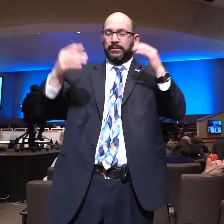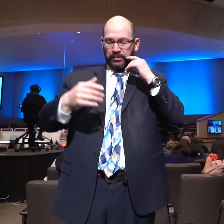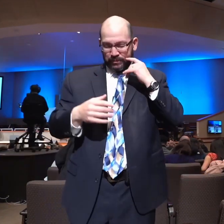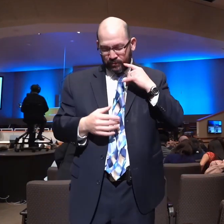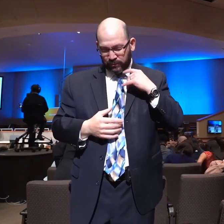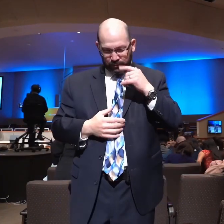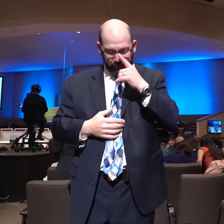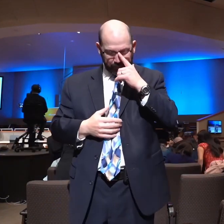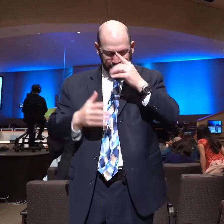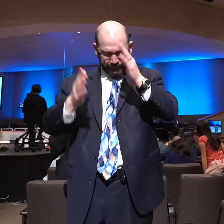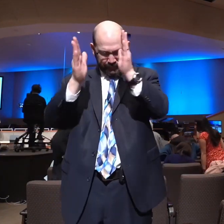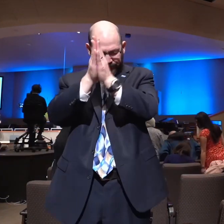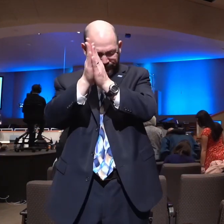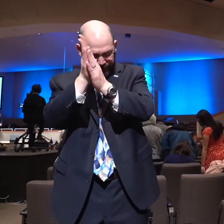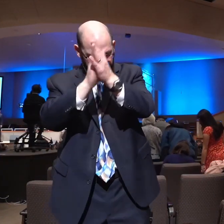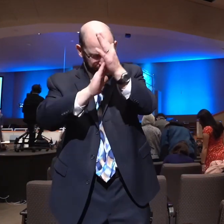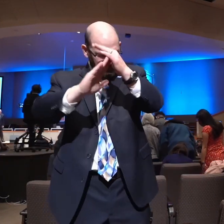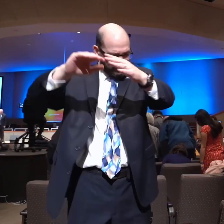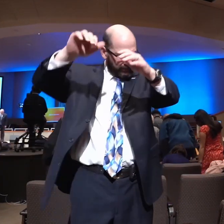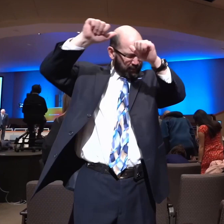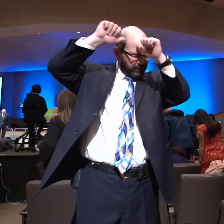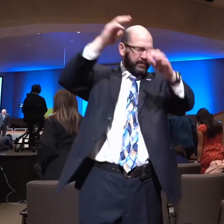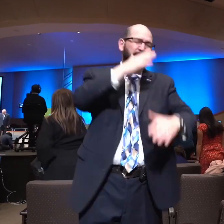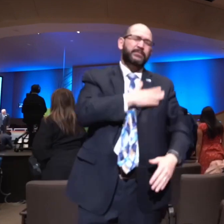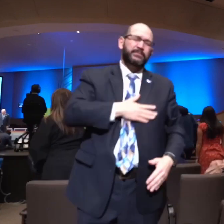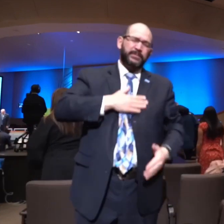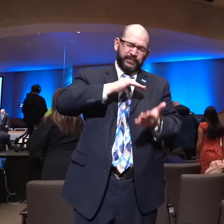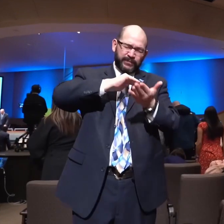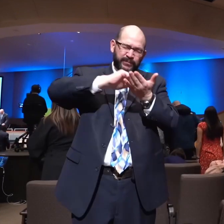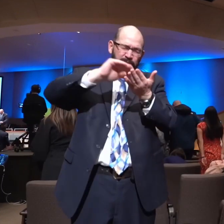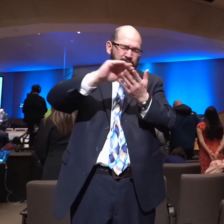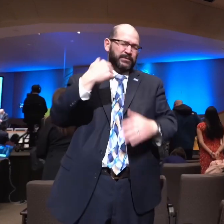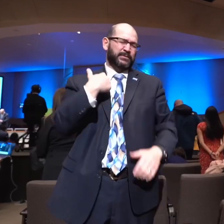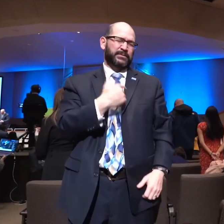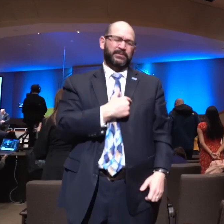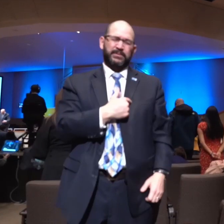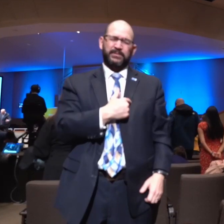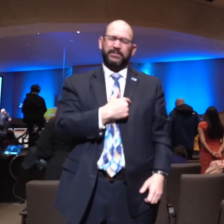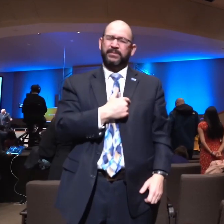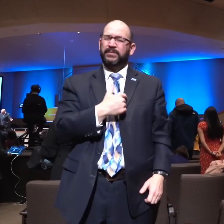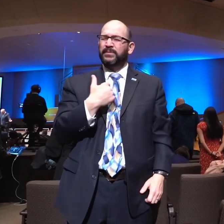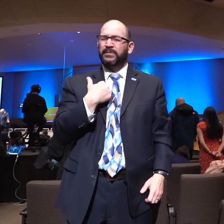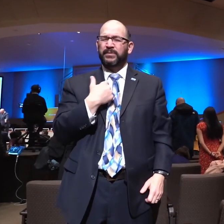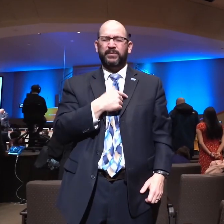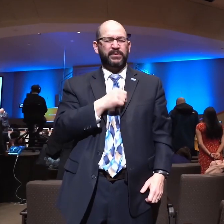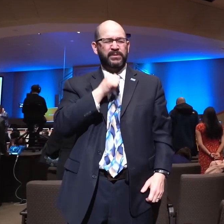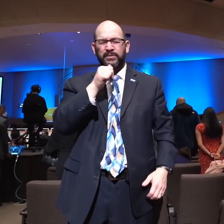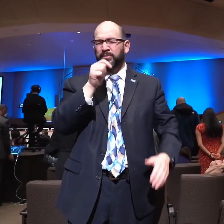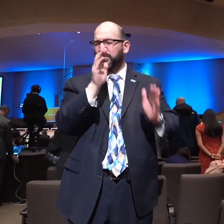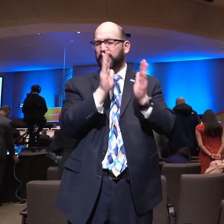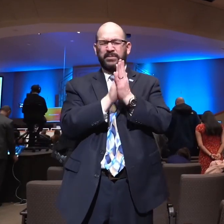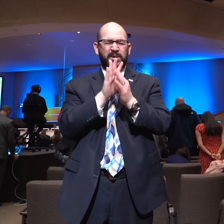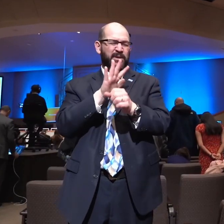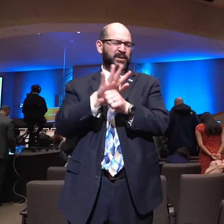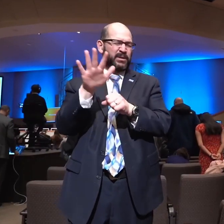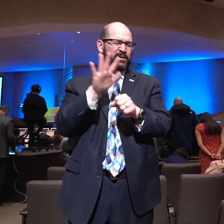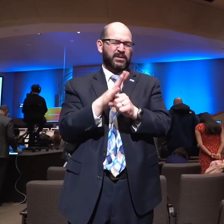Father, forgive us for our prayerlessness. Jesus, forgive us for walking around the house, the dorm, the city without talking to you.